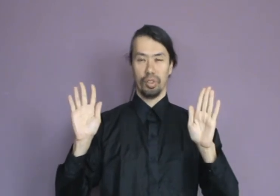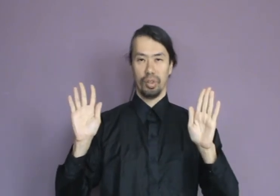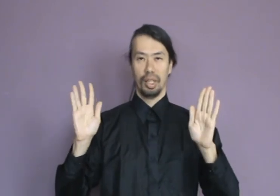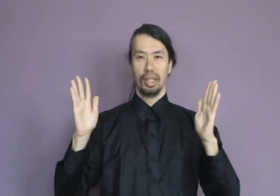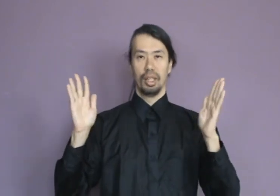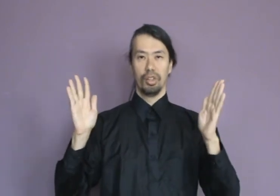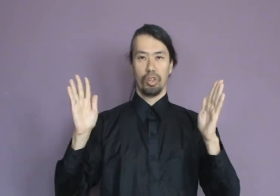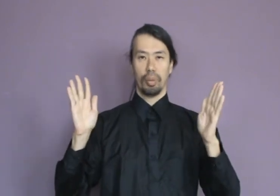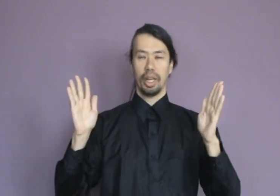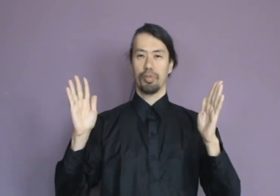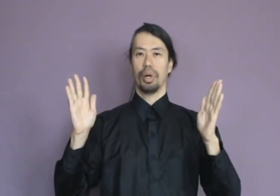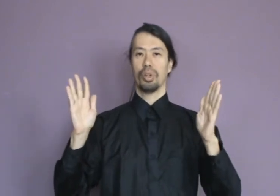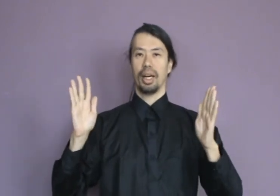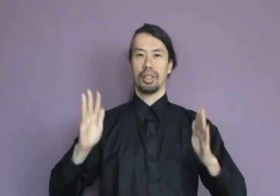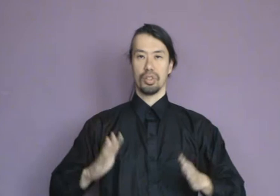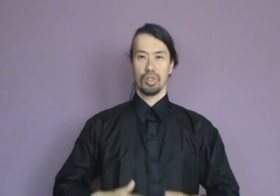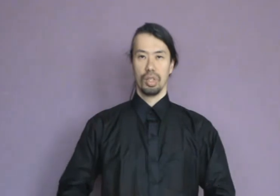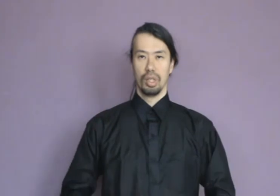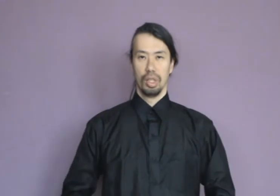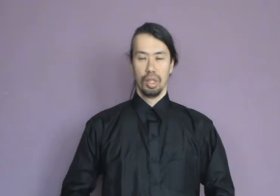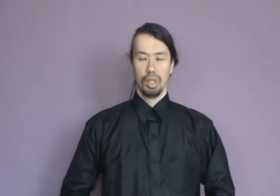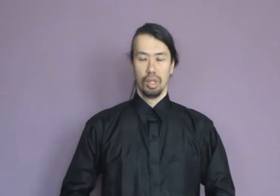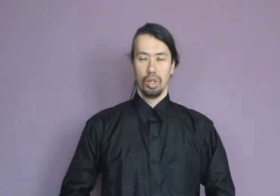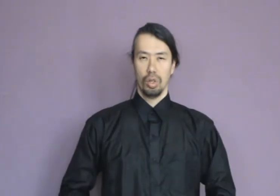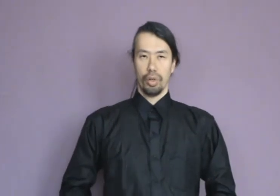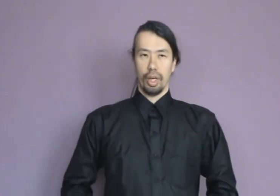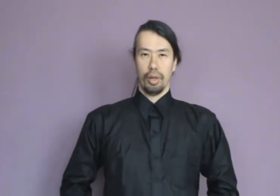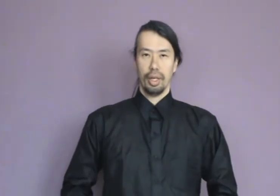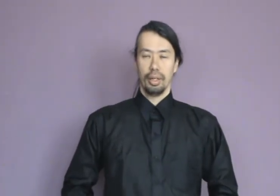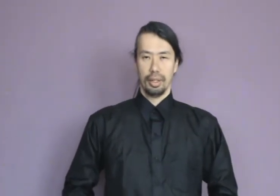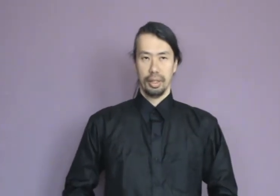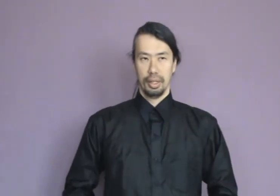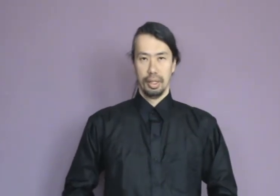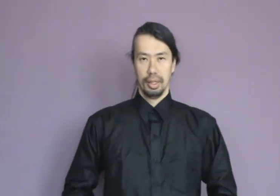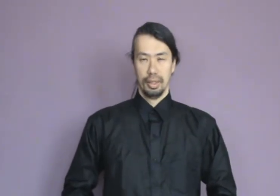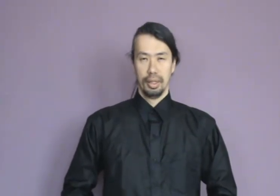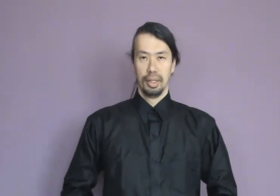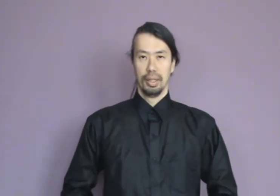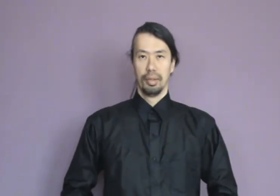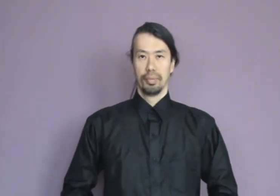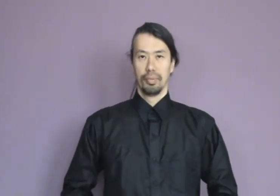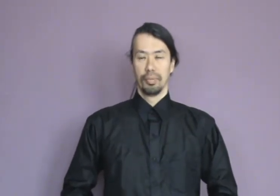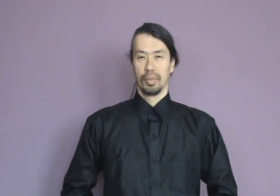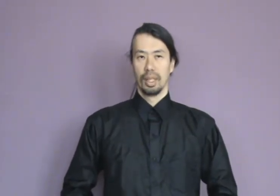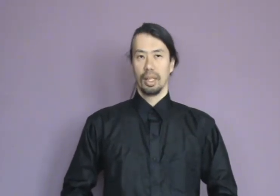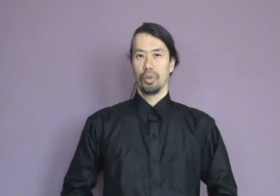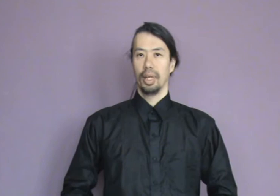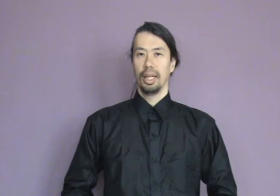So I place both hands on the hara, and really